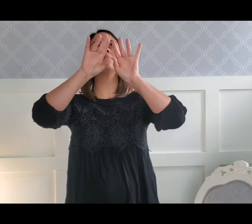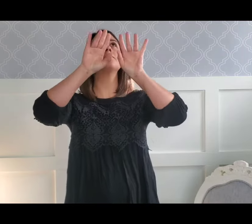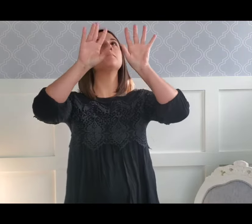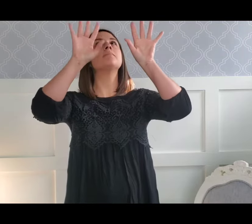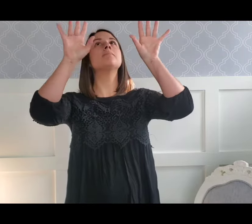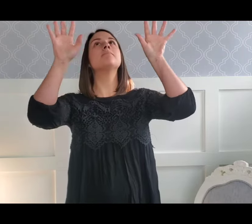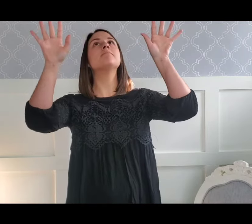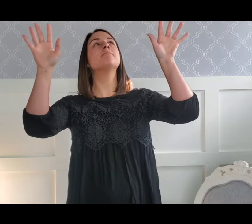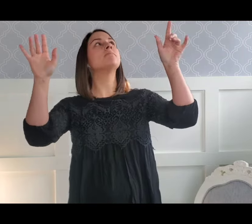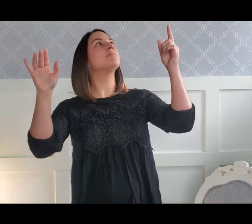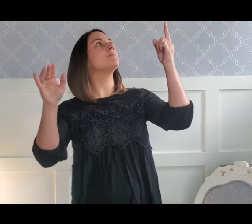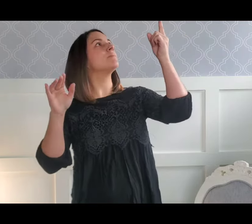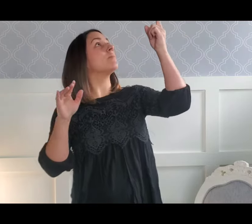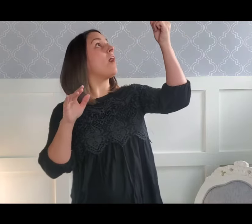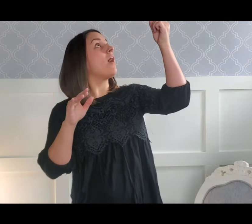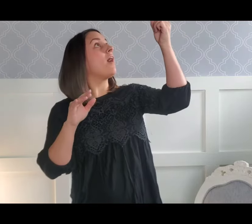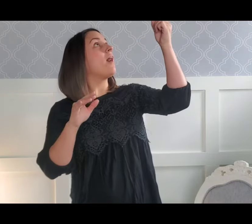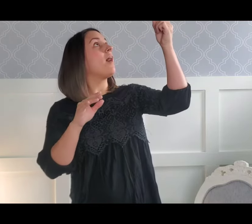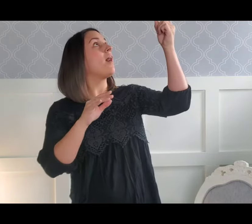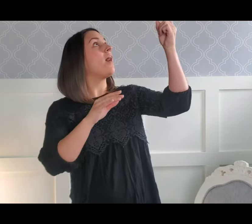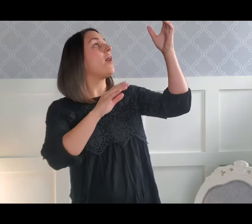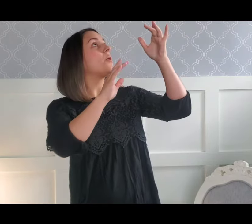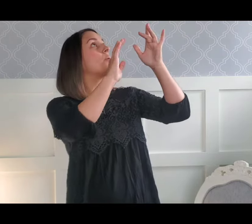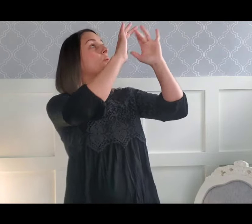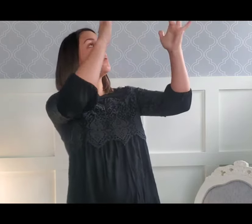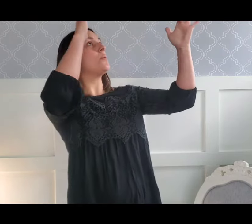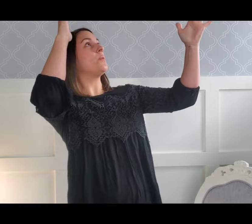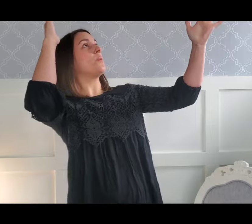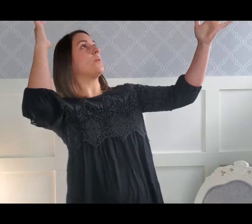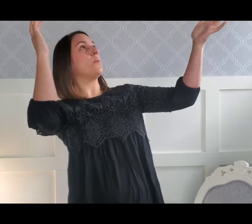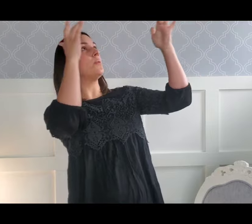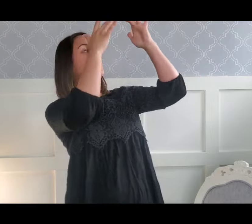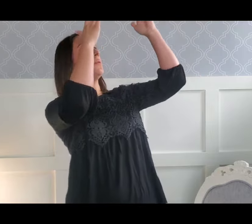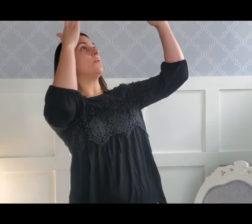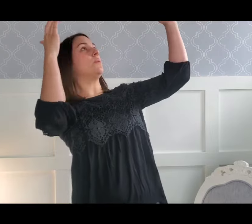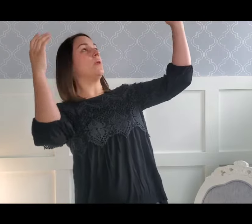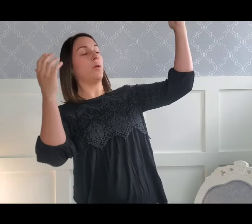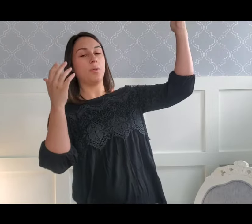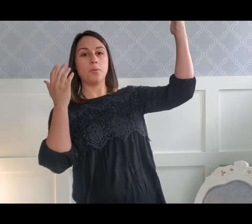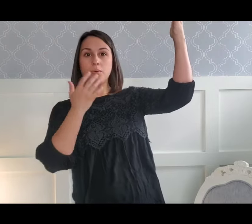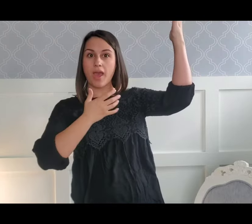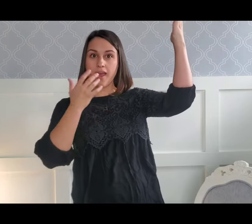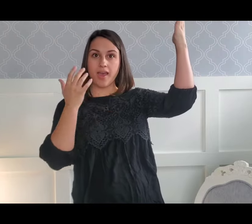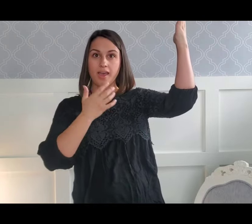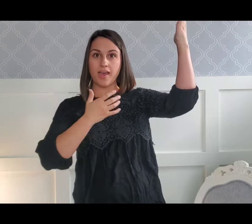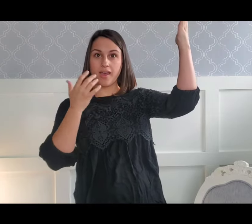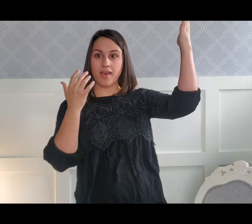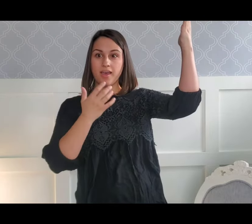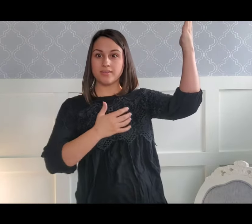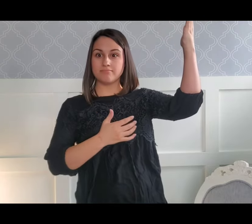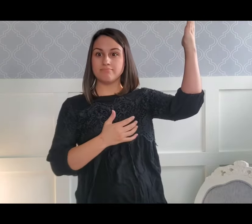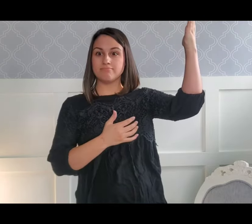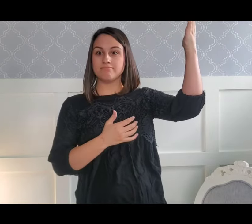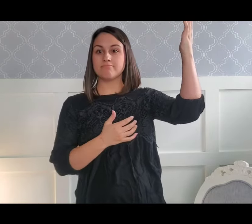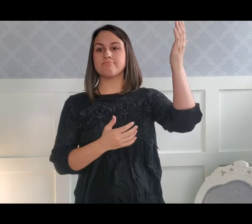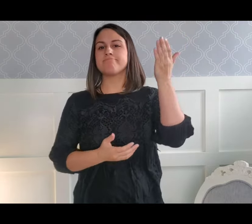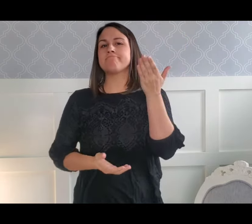star will shine, the brighter than the rose. Will